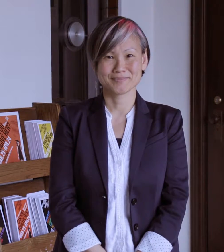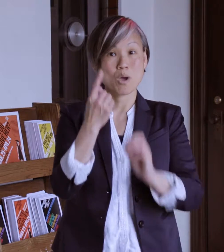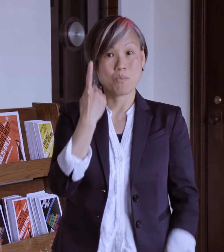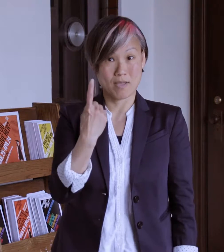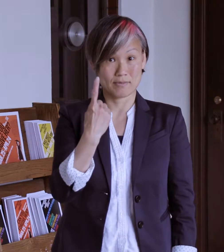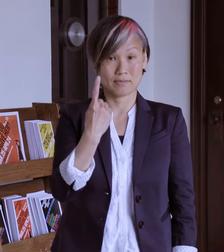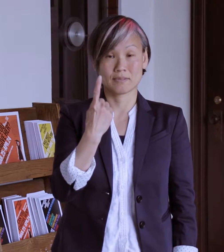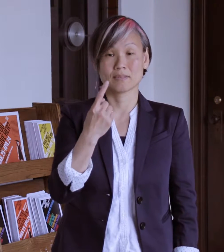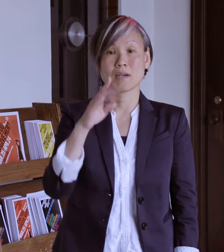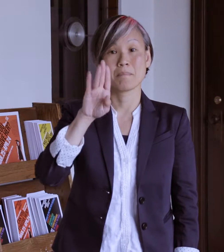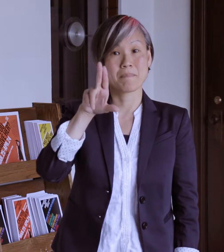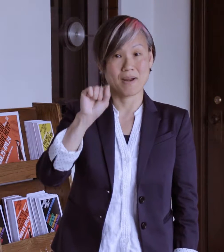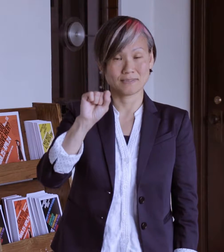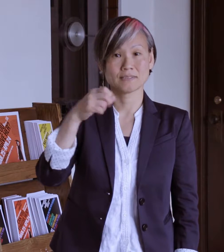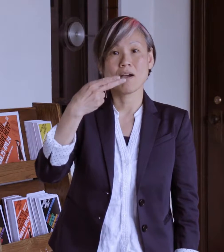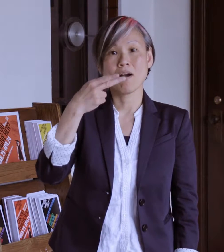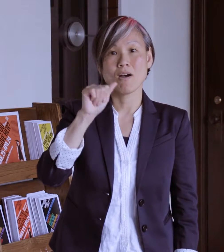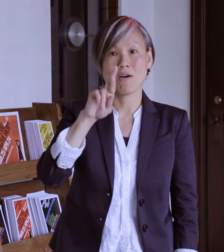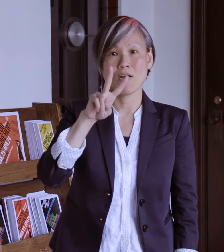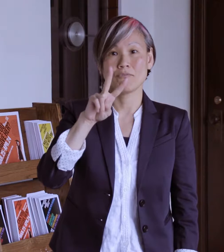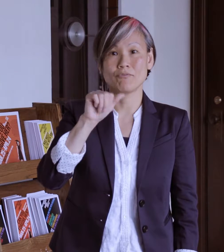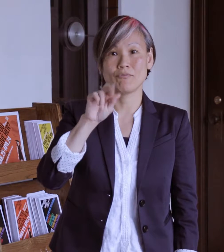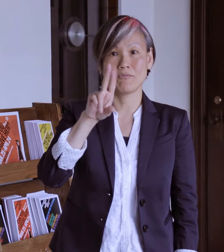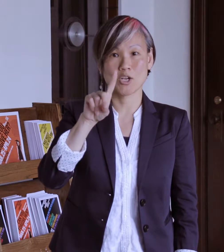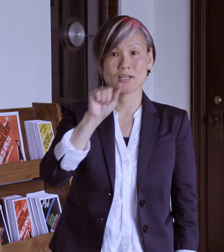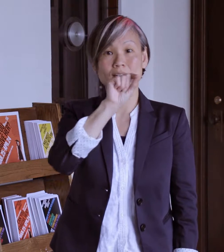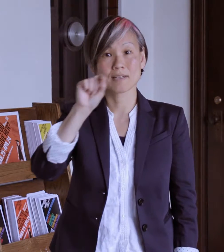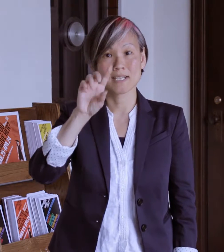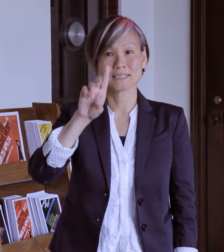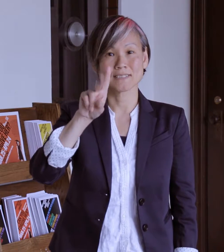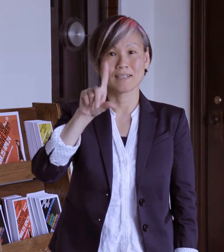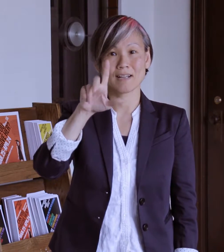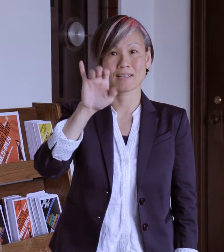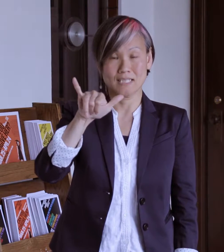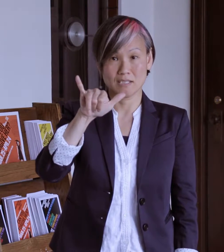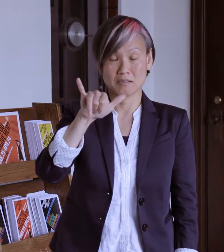She also a big fan. She is very busy. She has a of fun. She is a beautiful dancer.